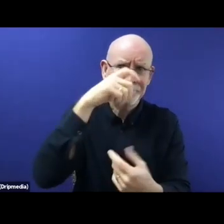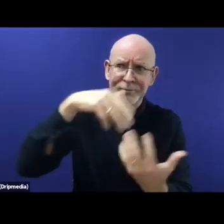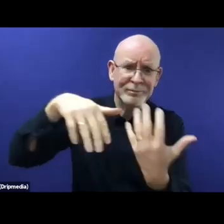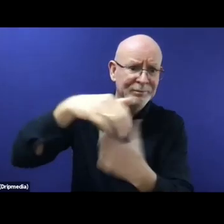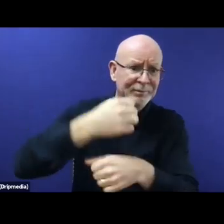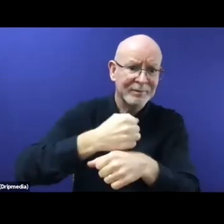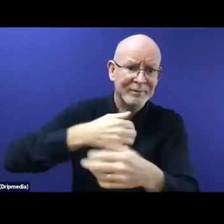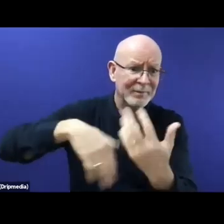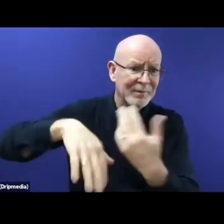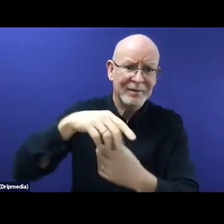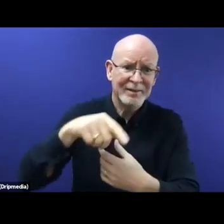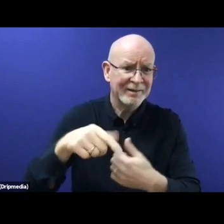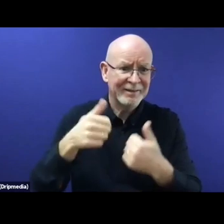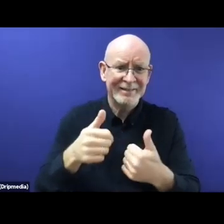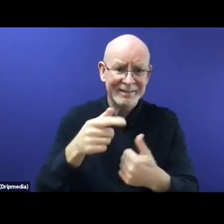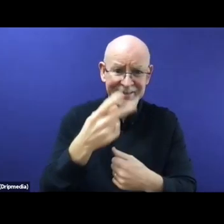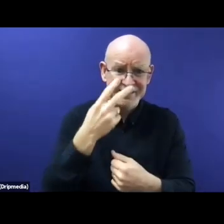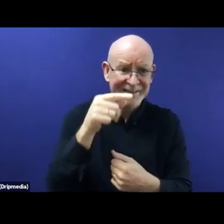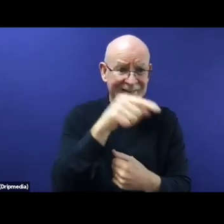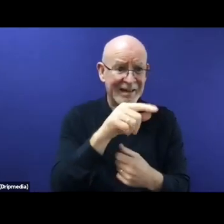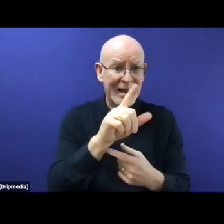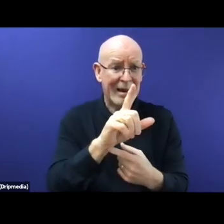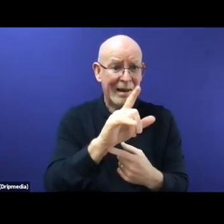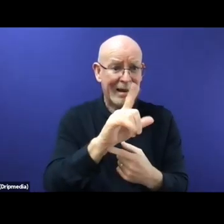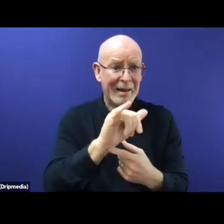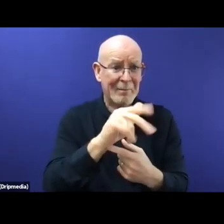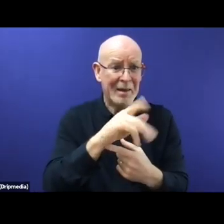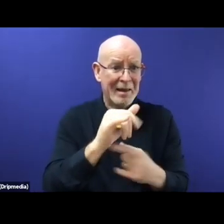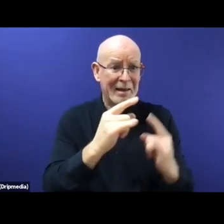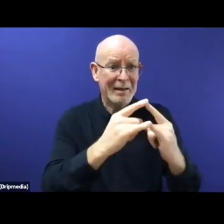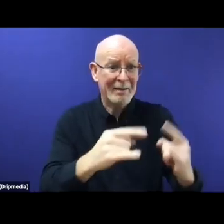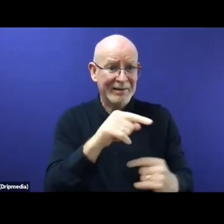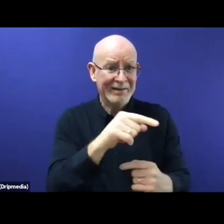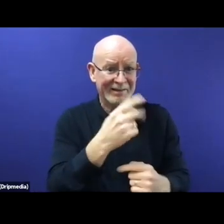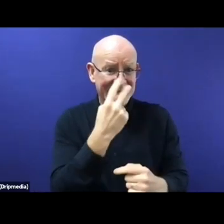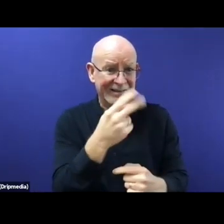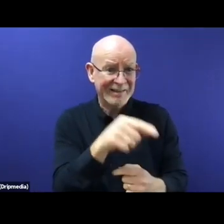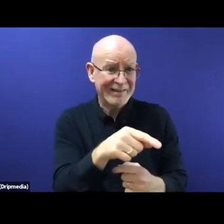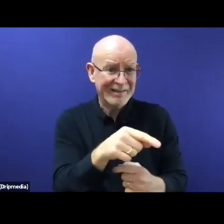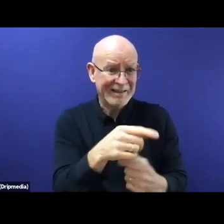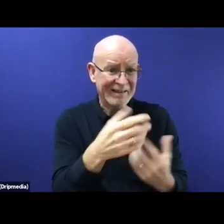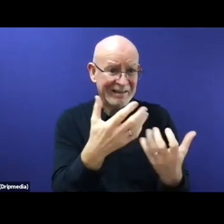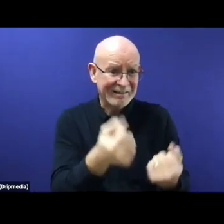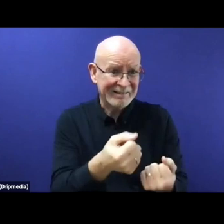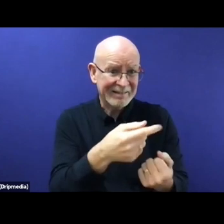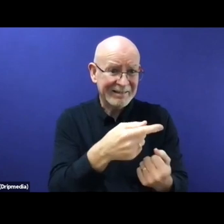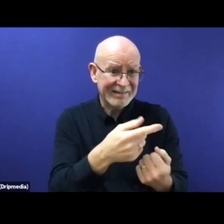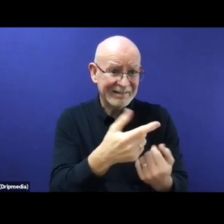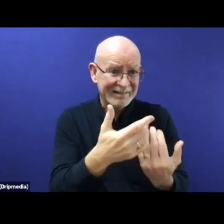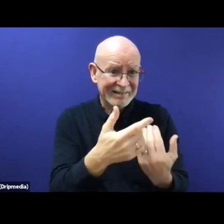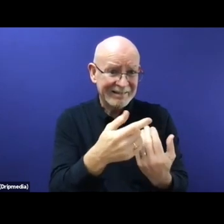have this standoff between the local authorities and the national authorities, the regional and the international. You have a complex